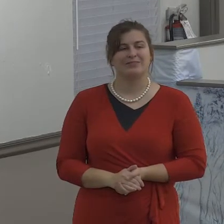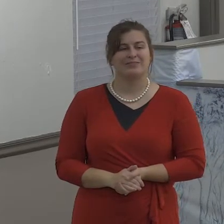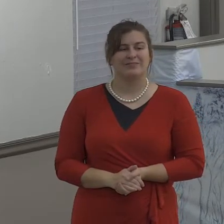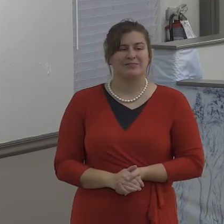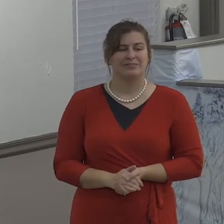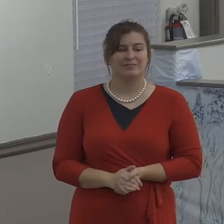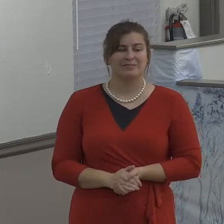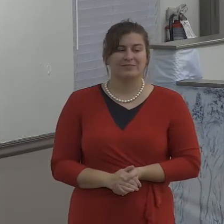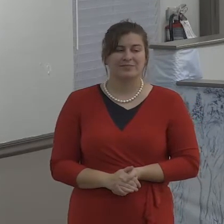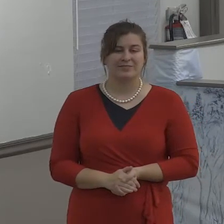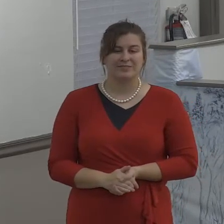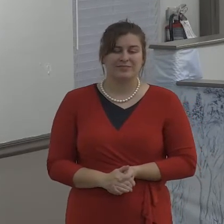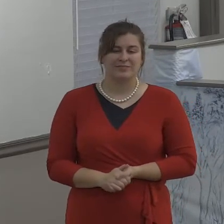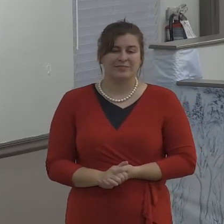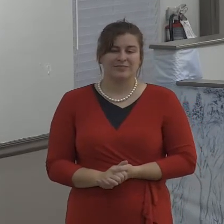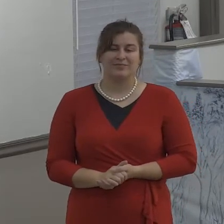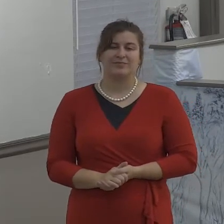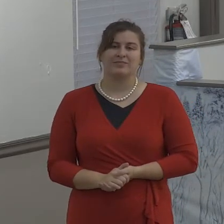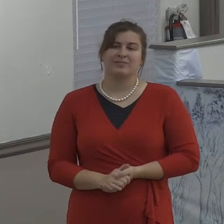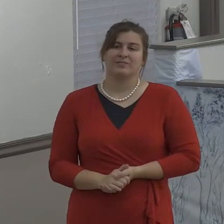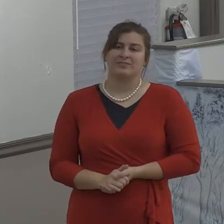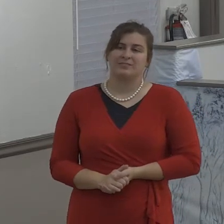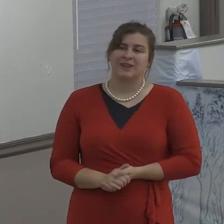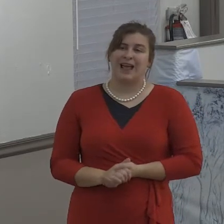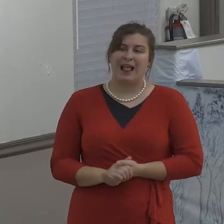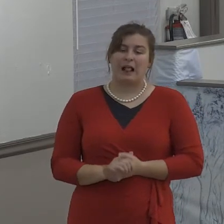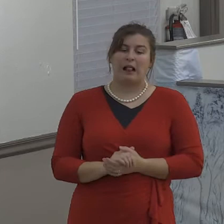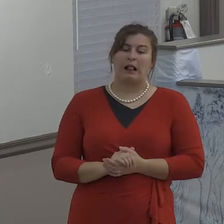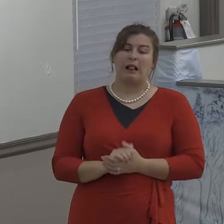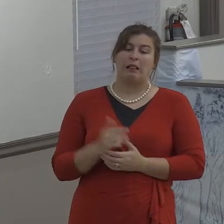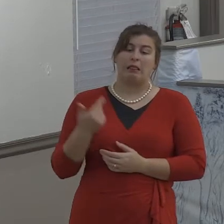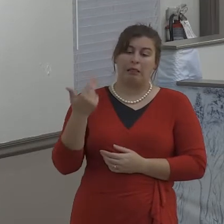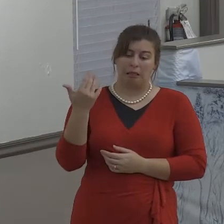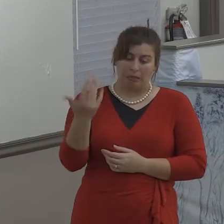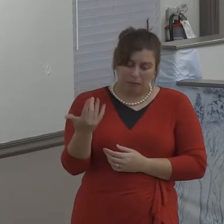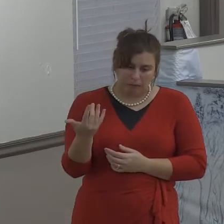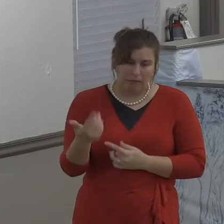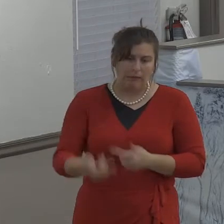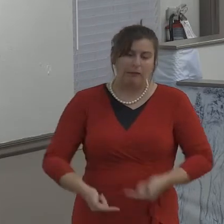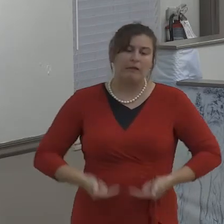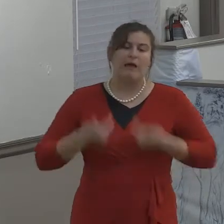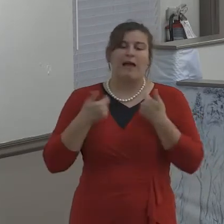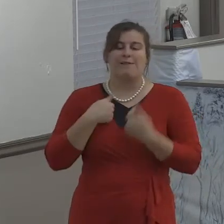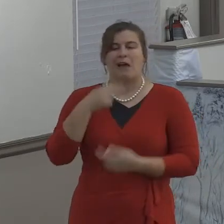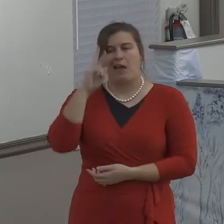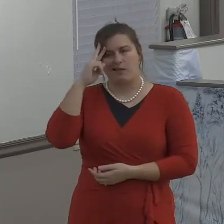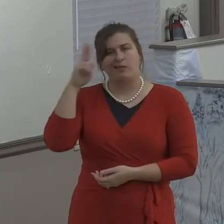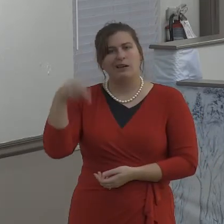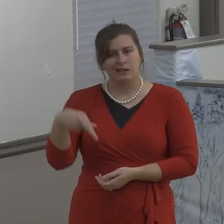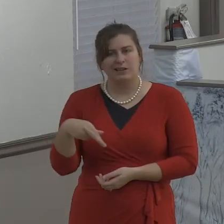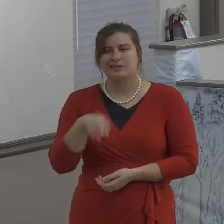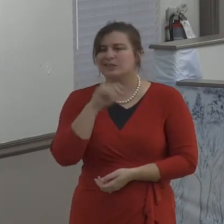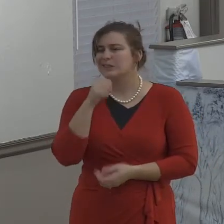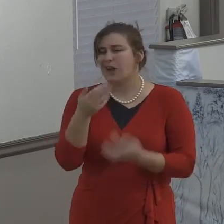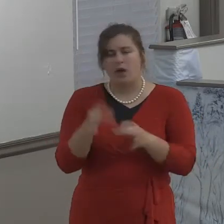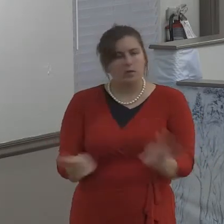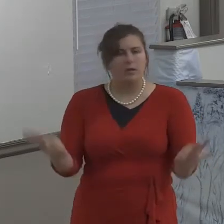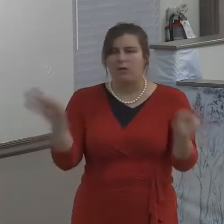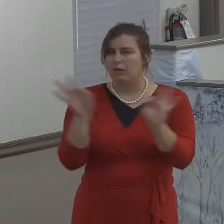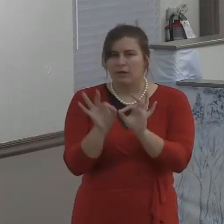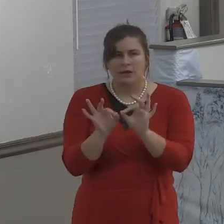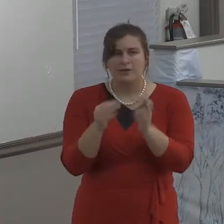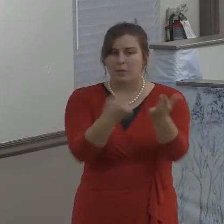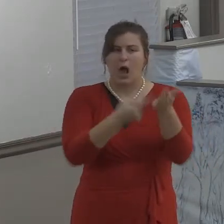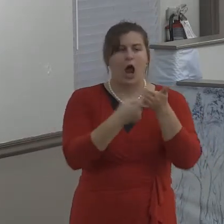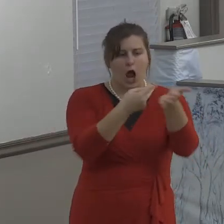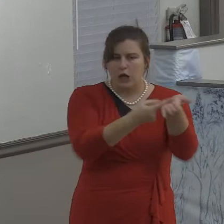It's better to strive for peace, and sometimes that means you just have to give some things over to the Lord